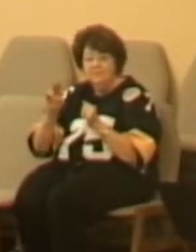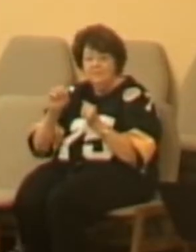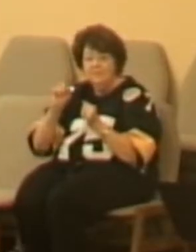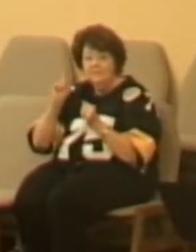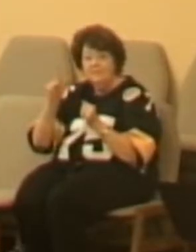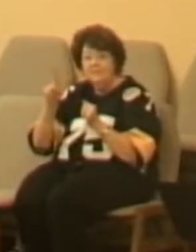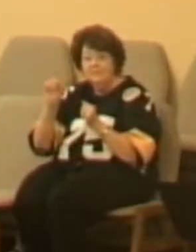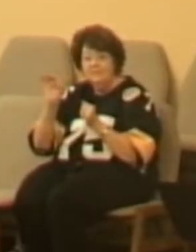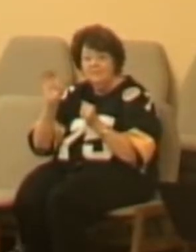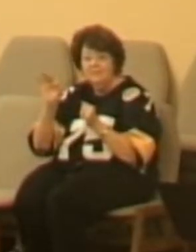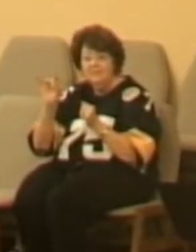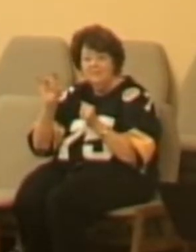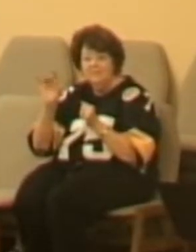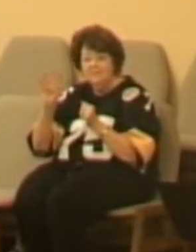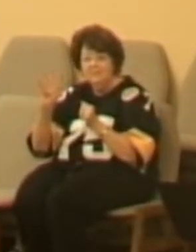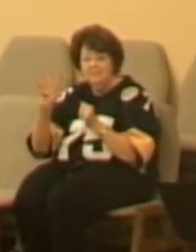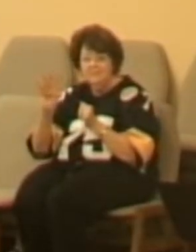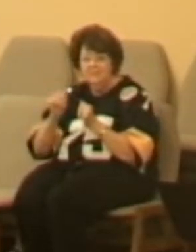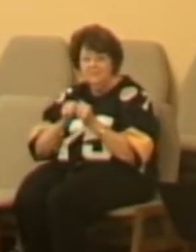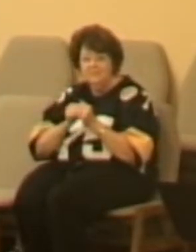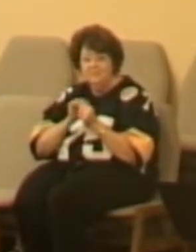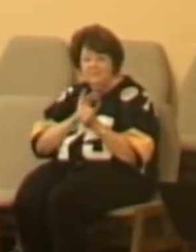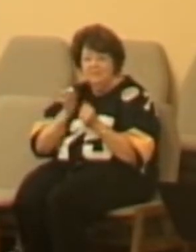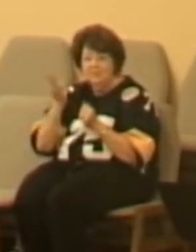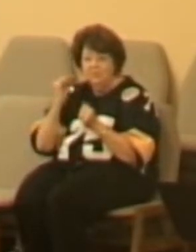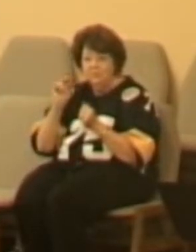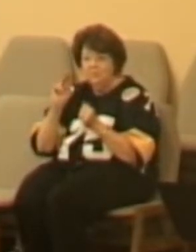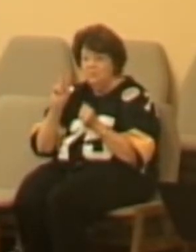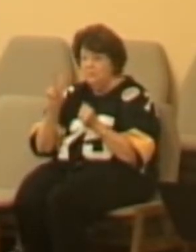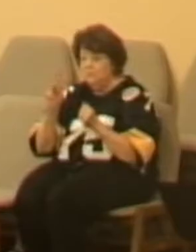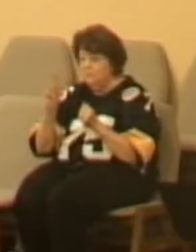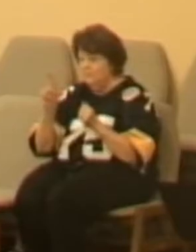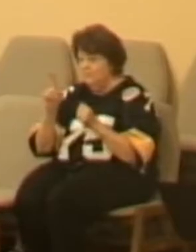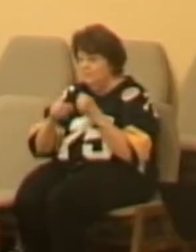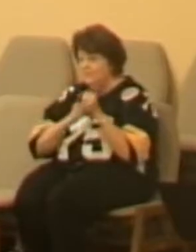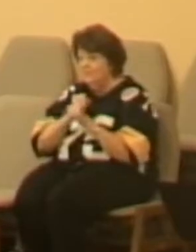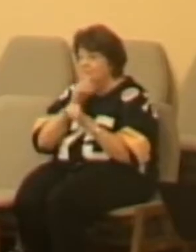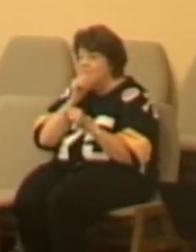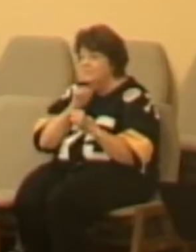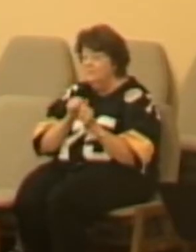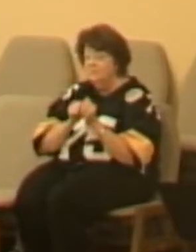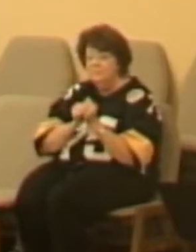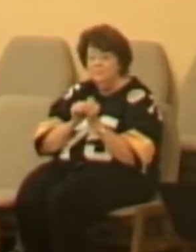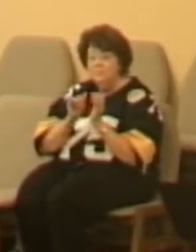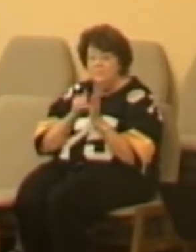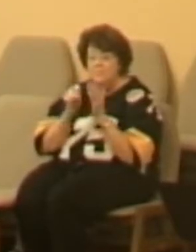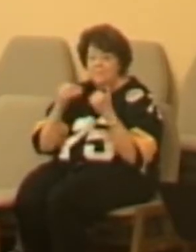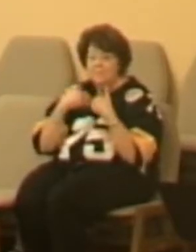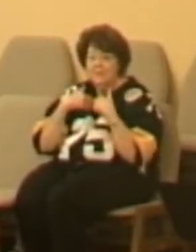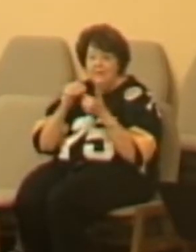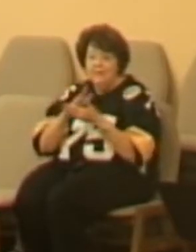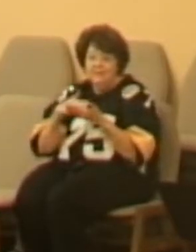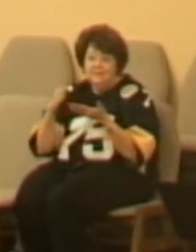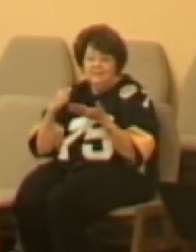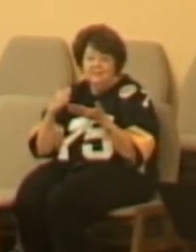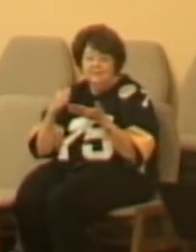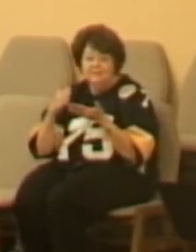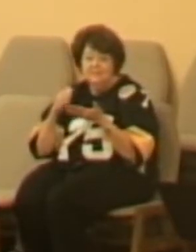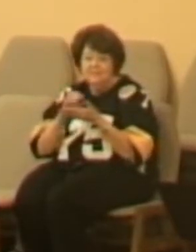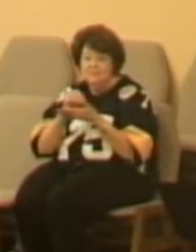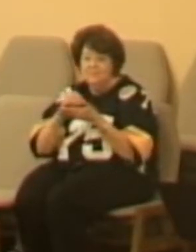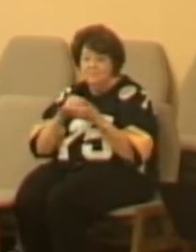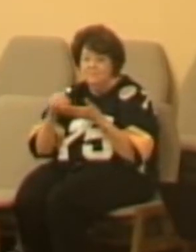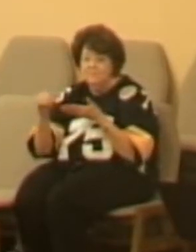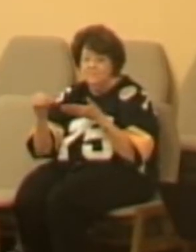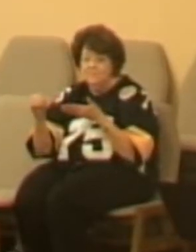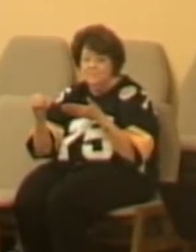I was at this time 21 years old. It has some comments in it too. Most of the comments are